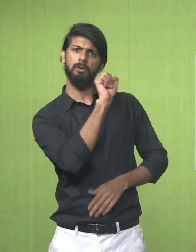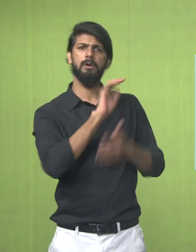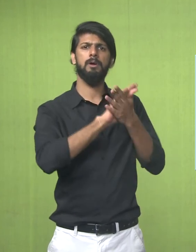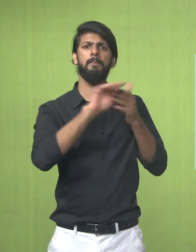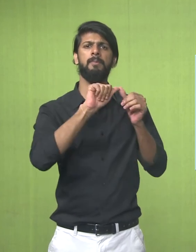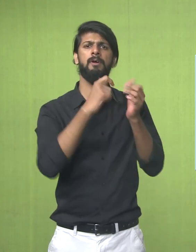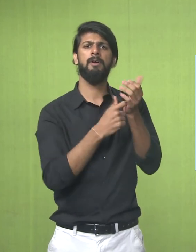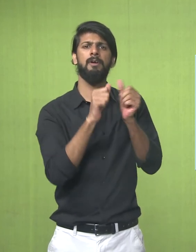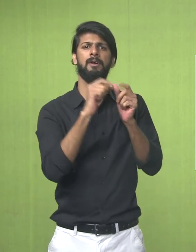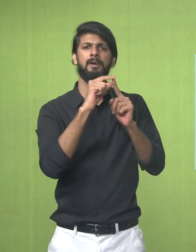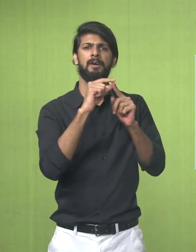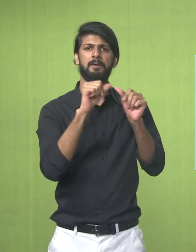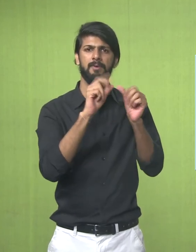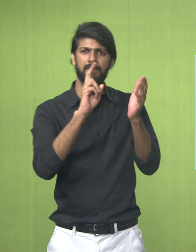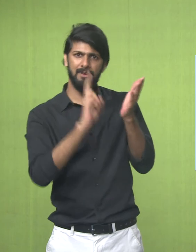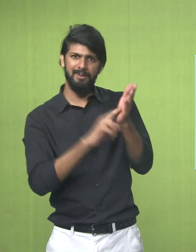Style Is Also Harappan